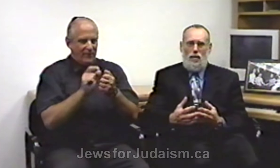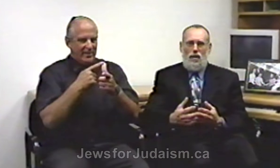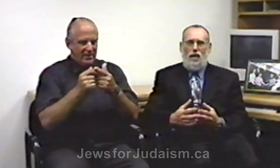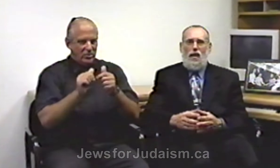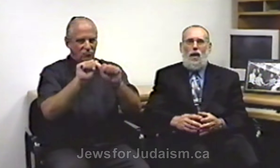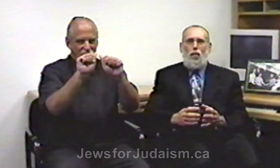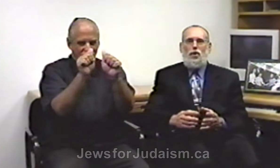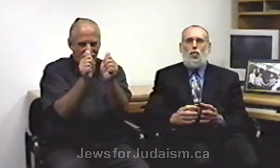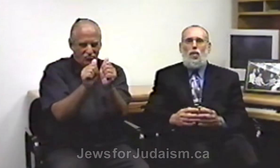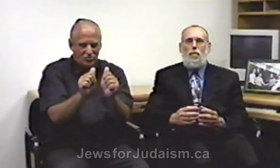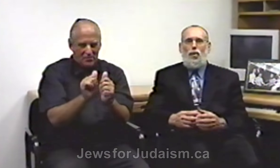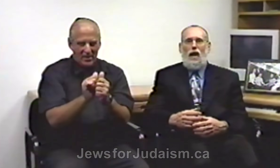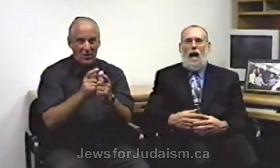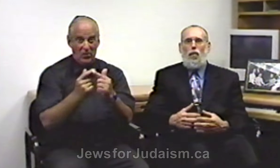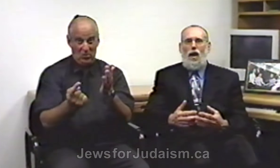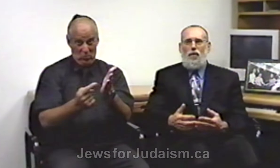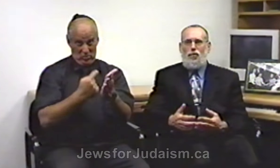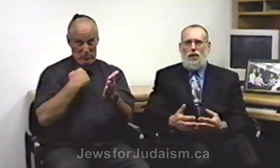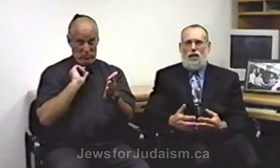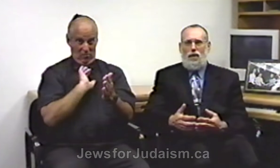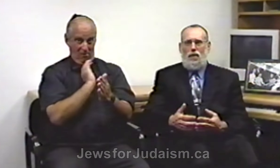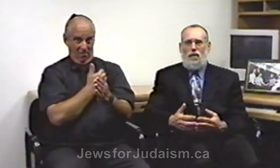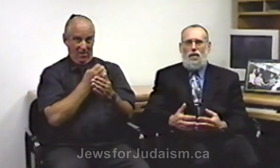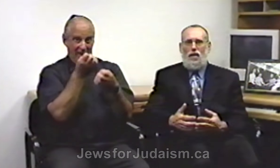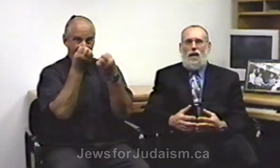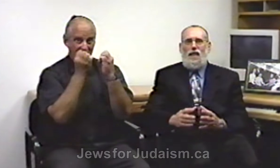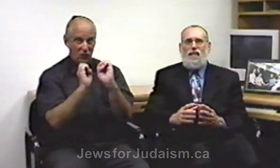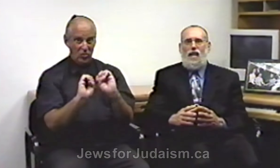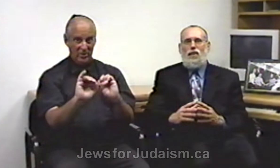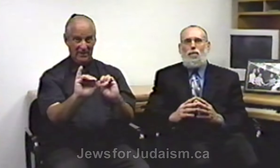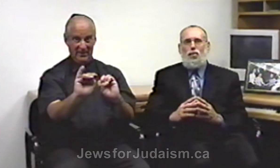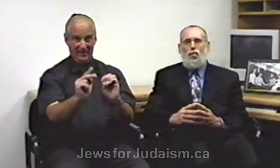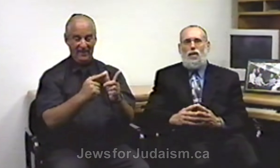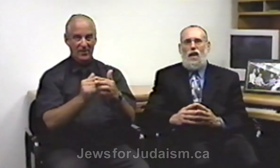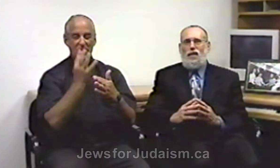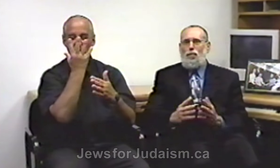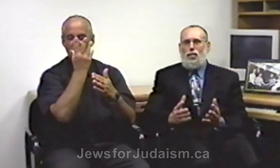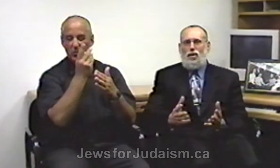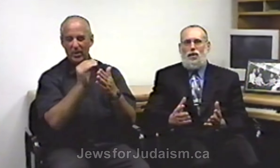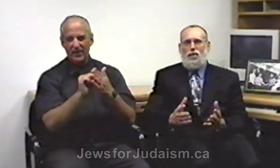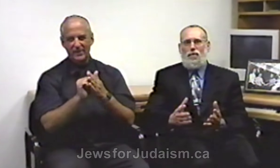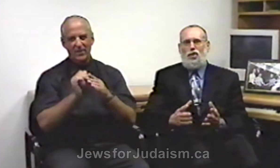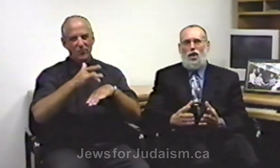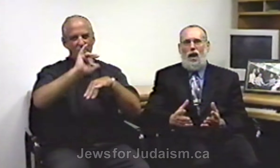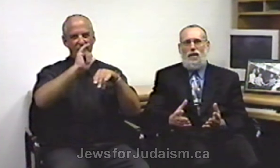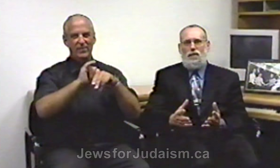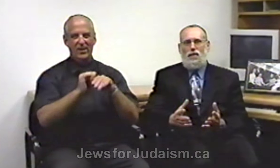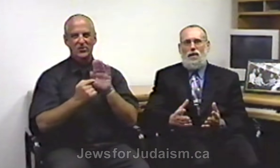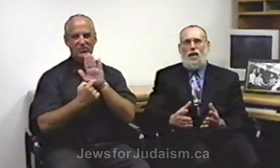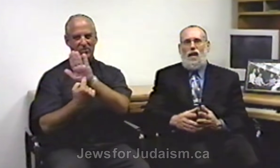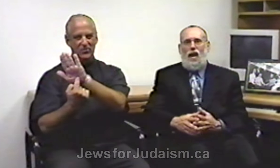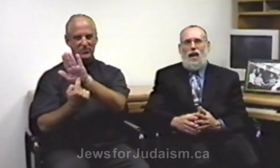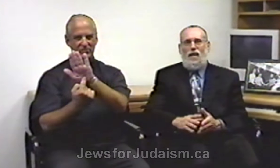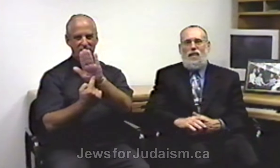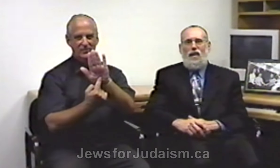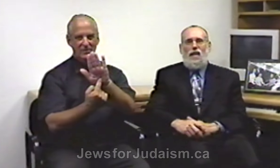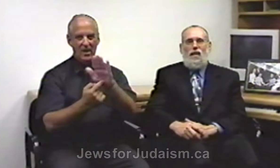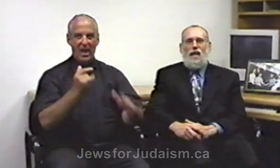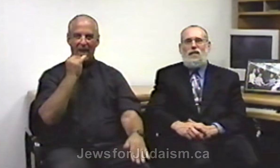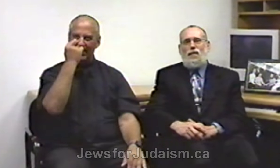it and once we put our effort in then the beauty and the brilliance of it shines and I think that's